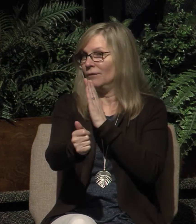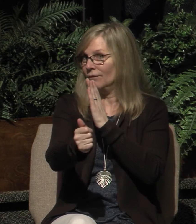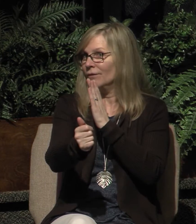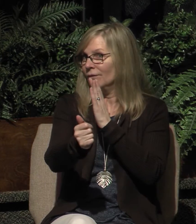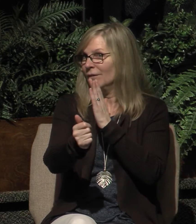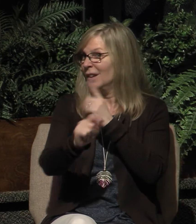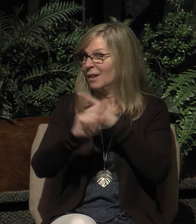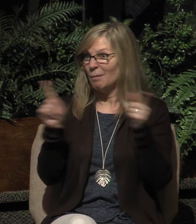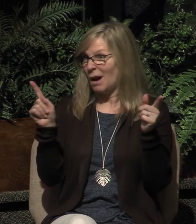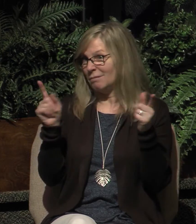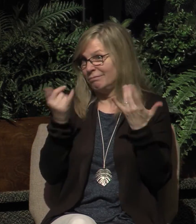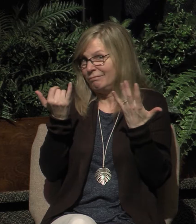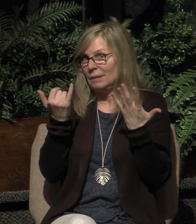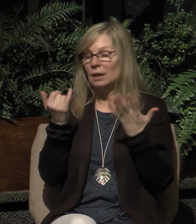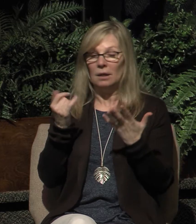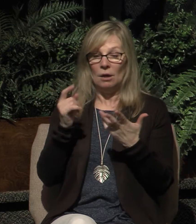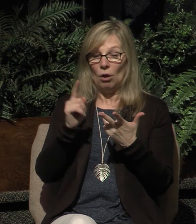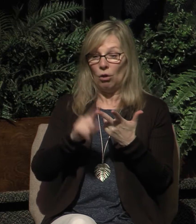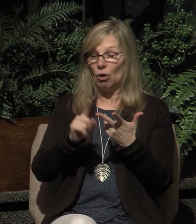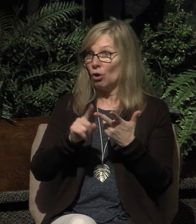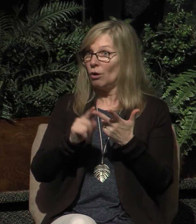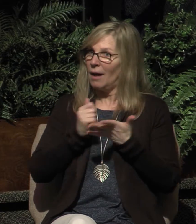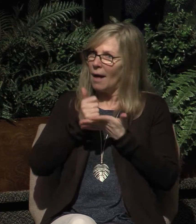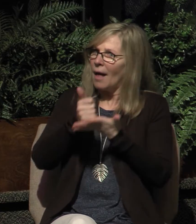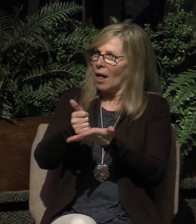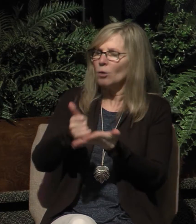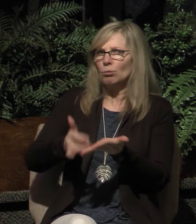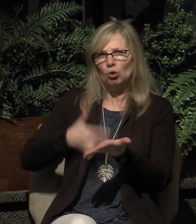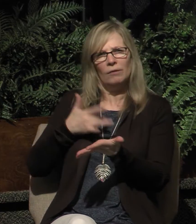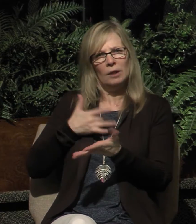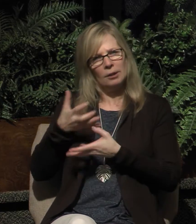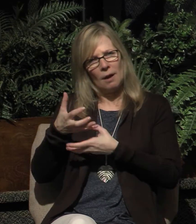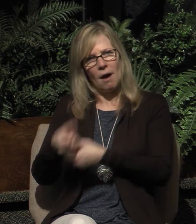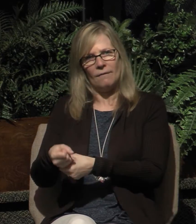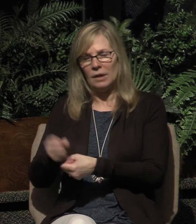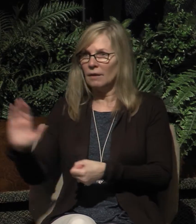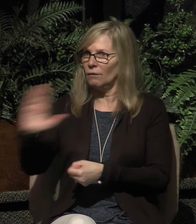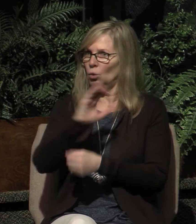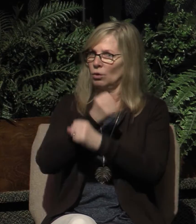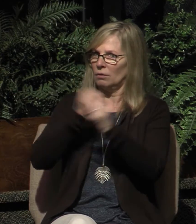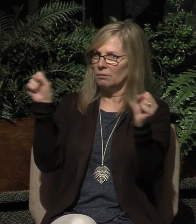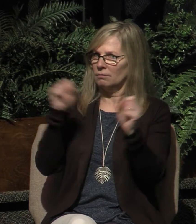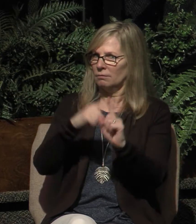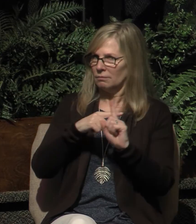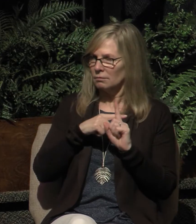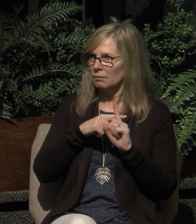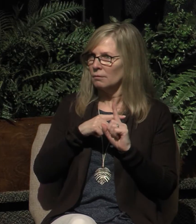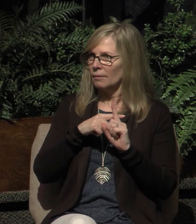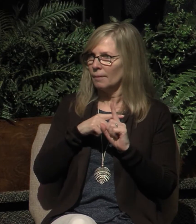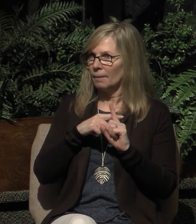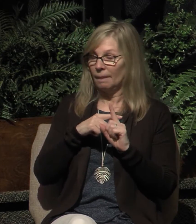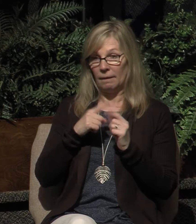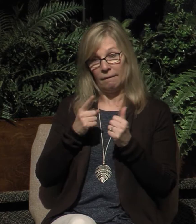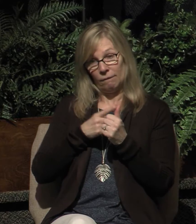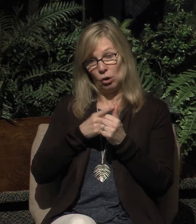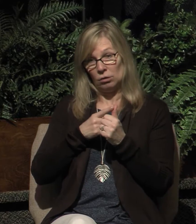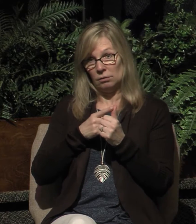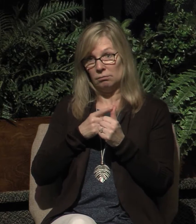important is because it helps you to have assurance of your salvation. Because not only does membership in the church identify